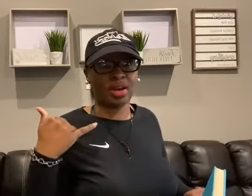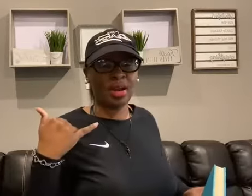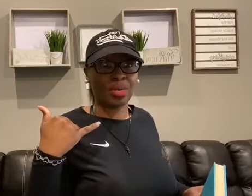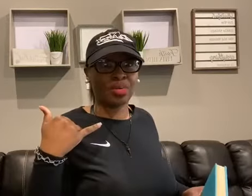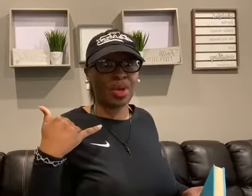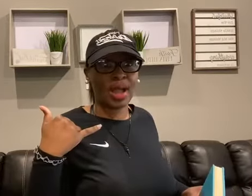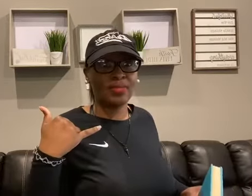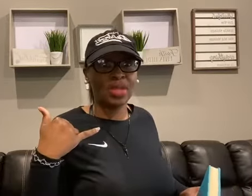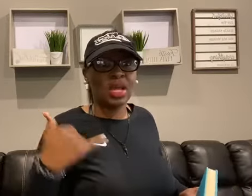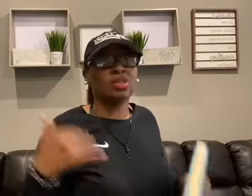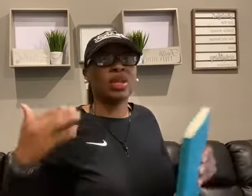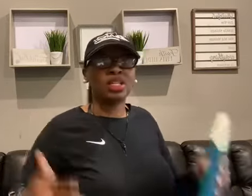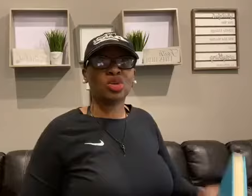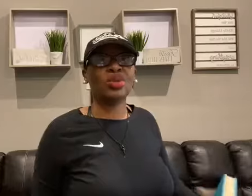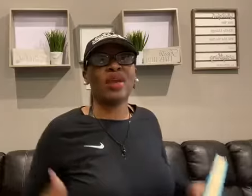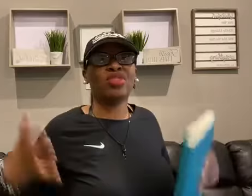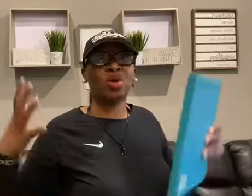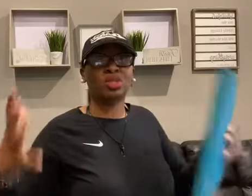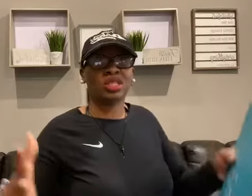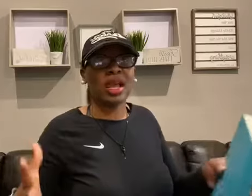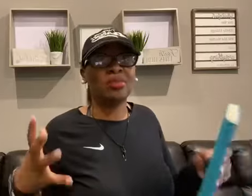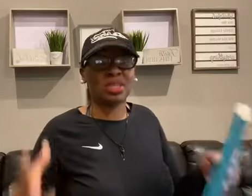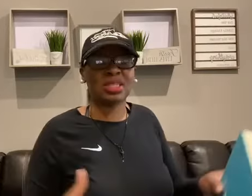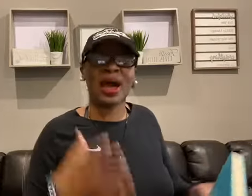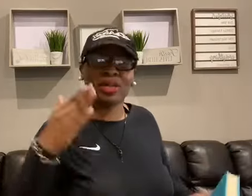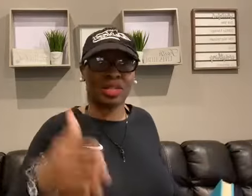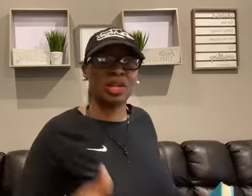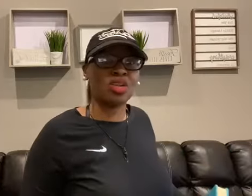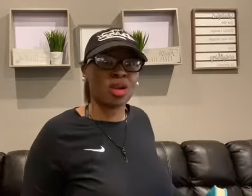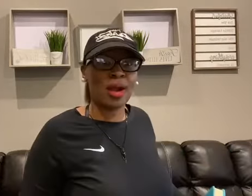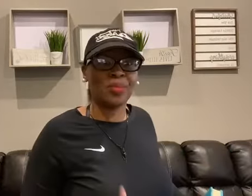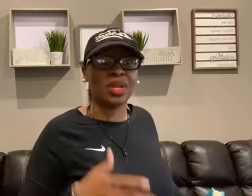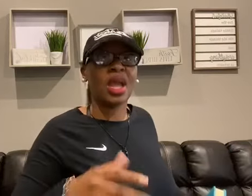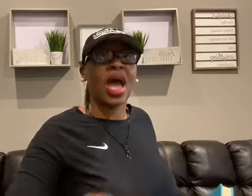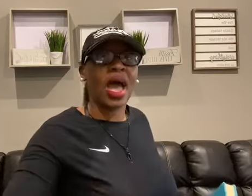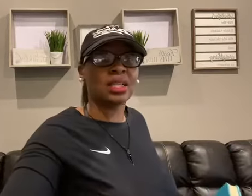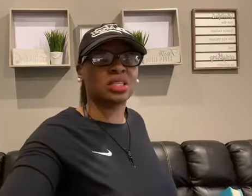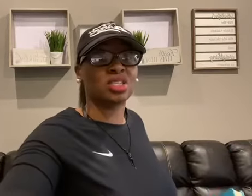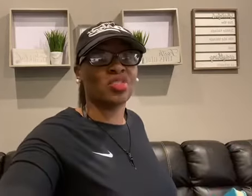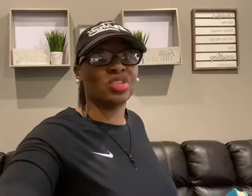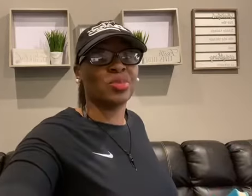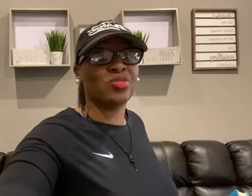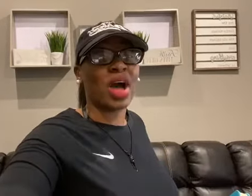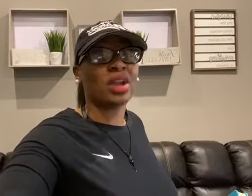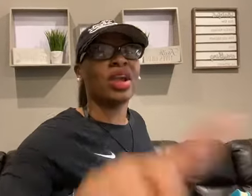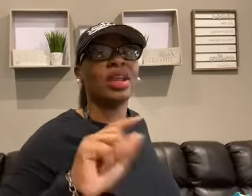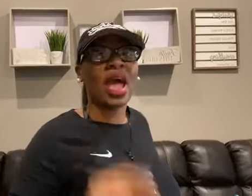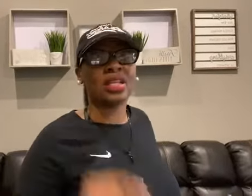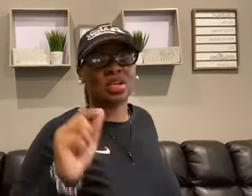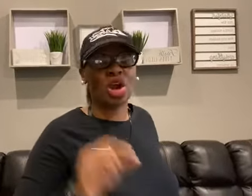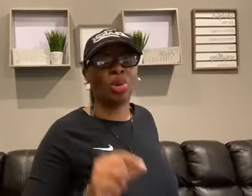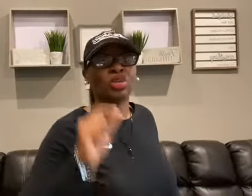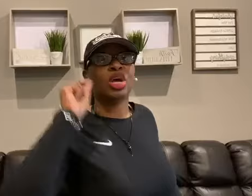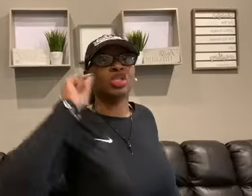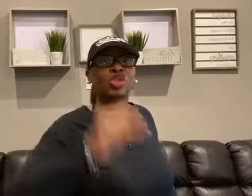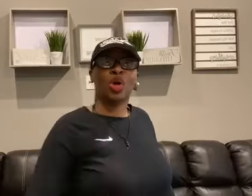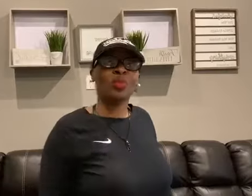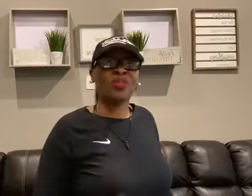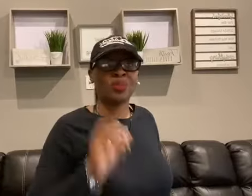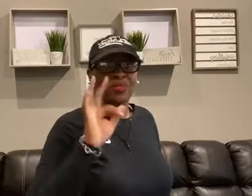dial the number, right? So let's create those same desires in your company as a service provider and as a coach. Join me for